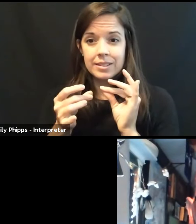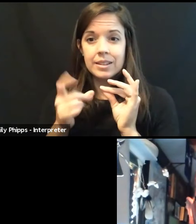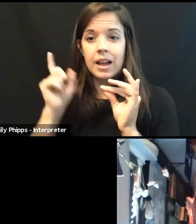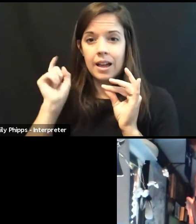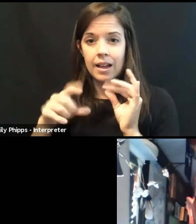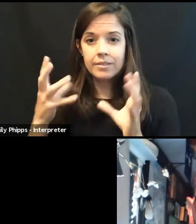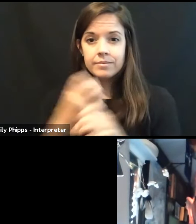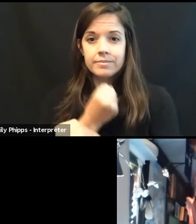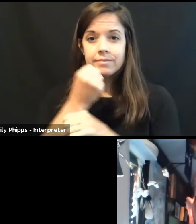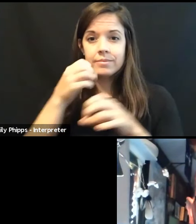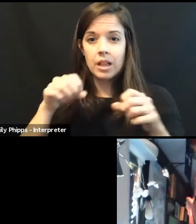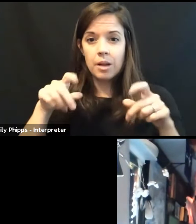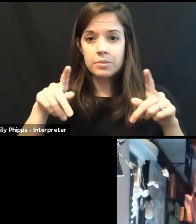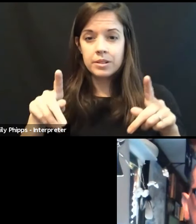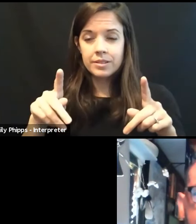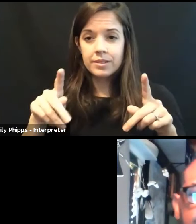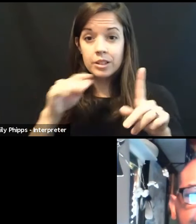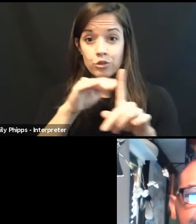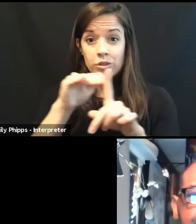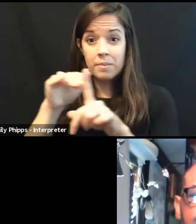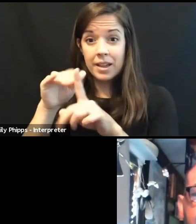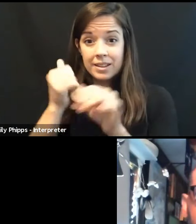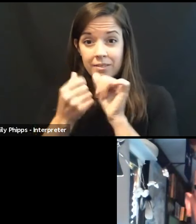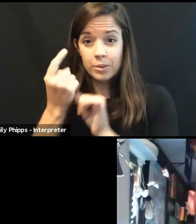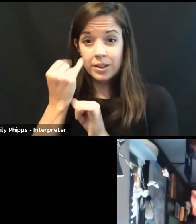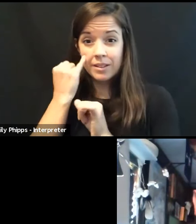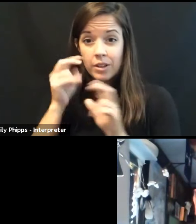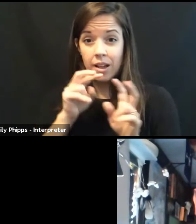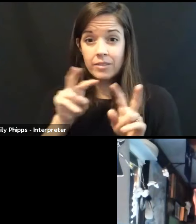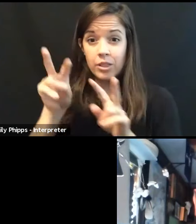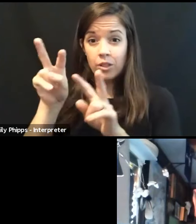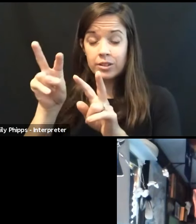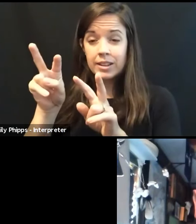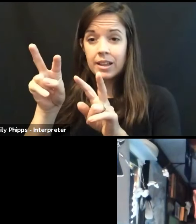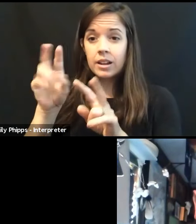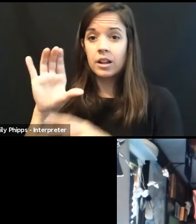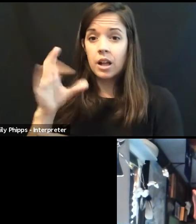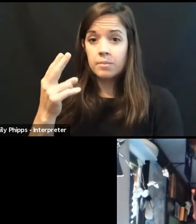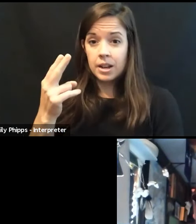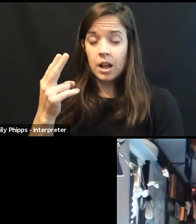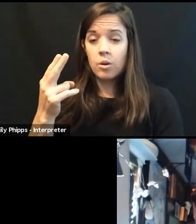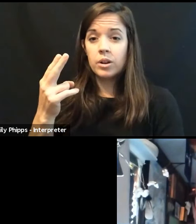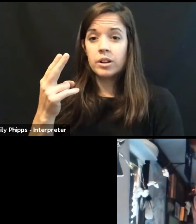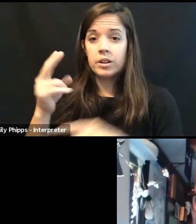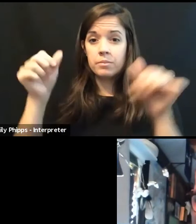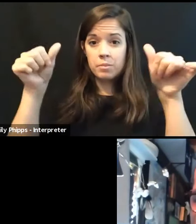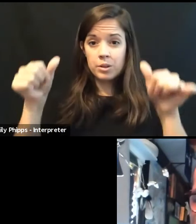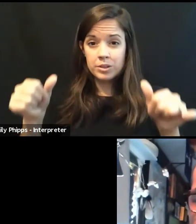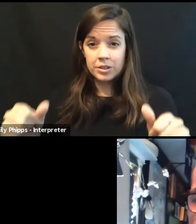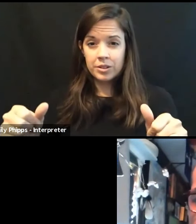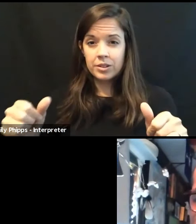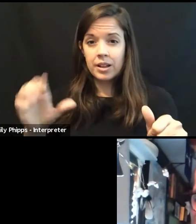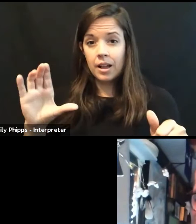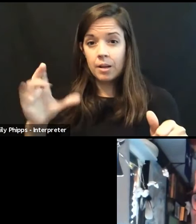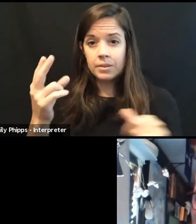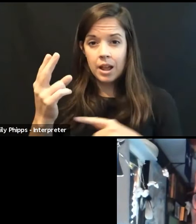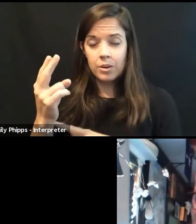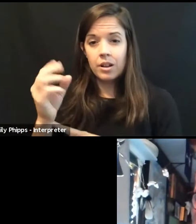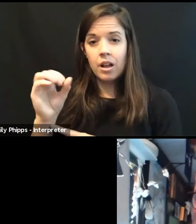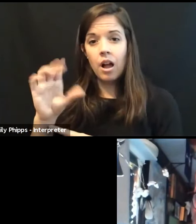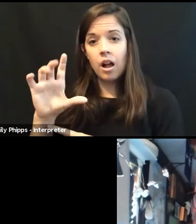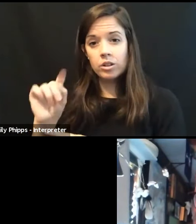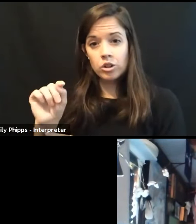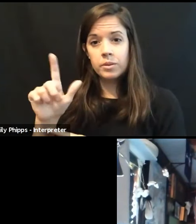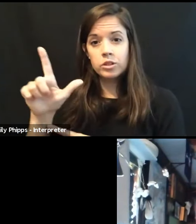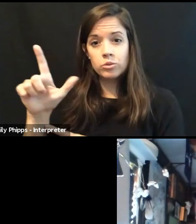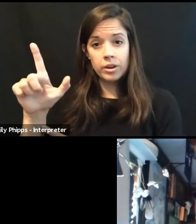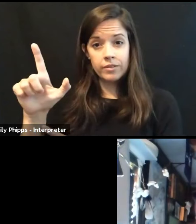to remind everybody. If you haven't looked ahead on the Common Hour poster, the Common Hour on October 21st